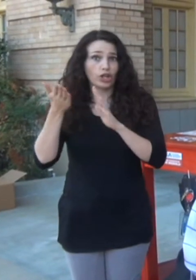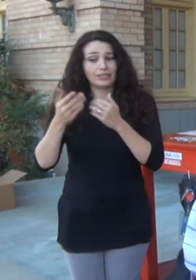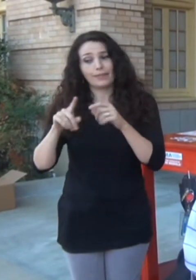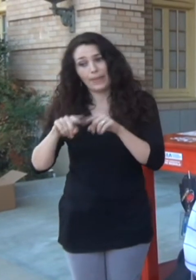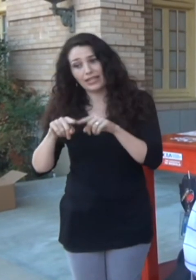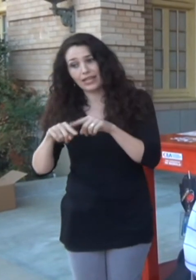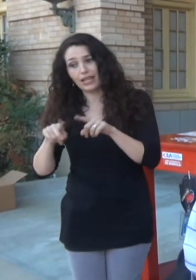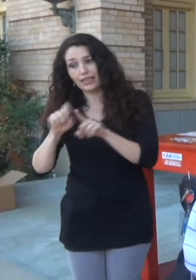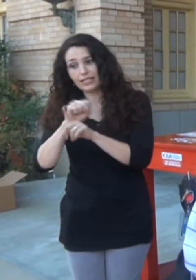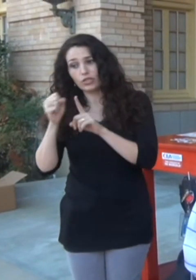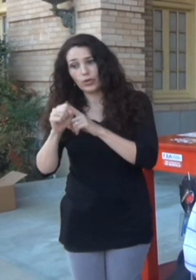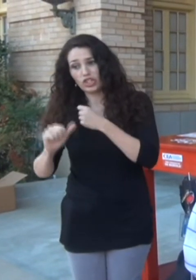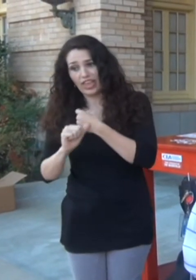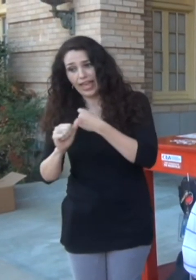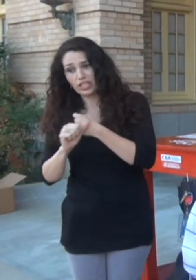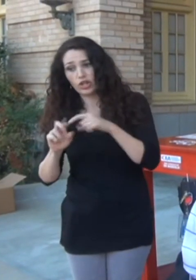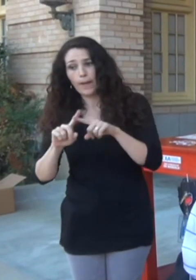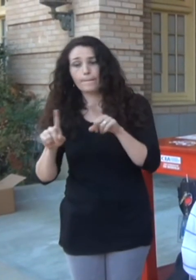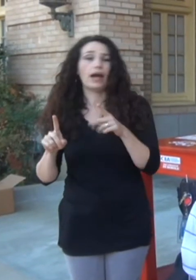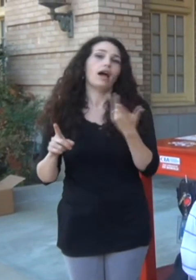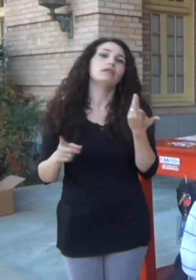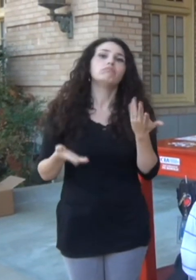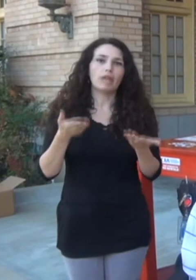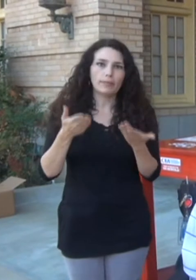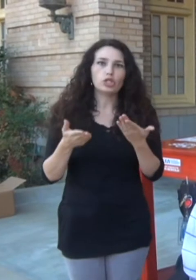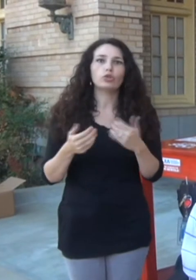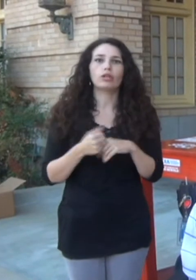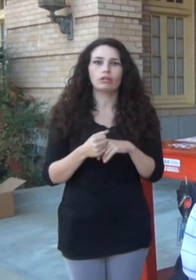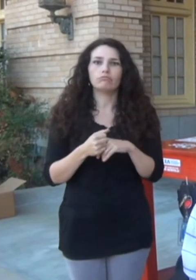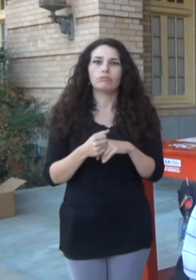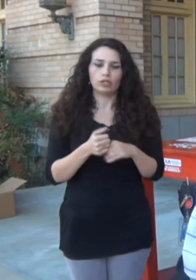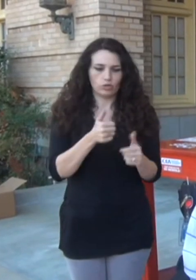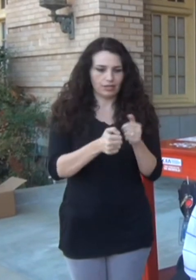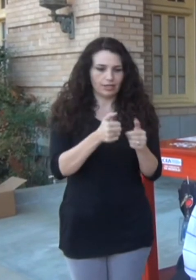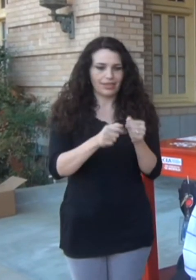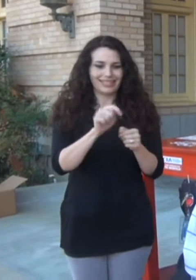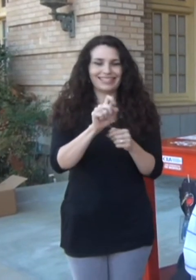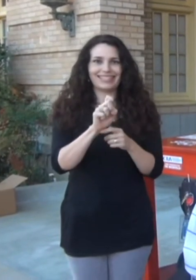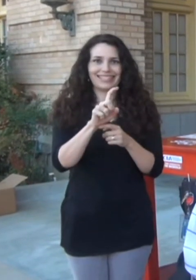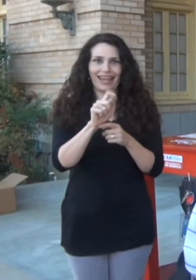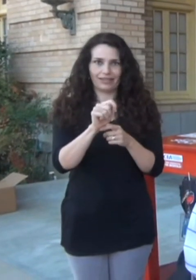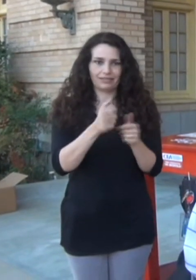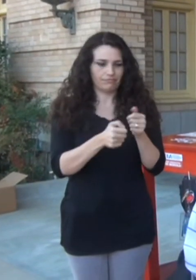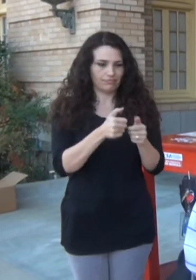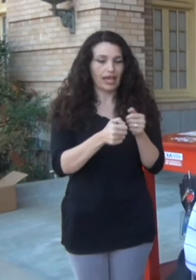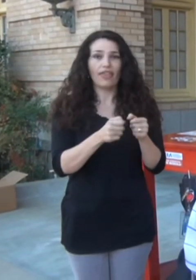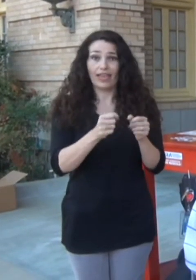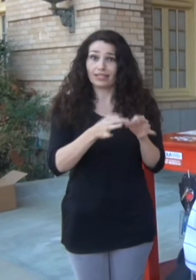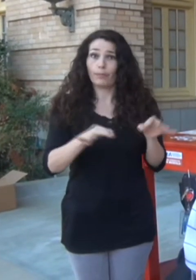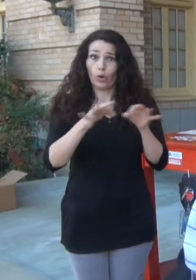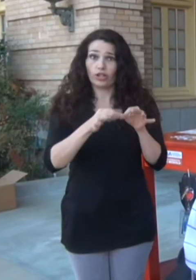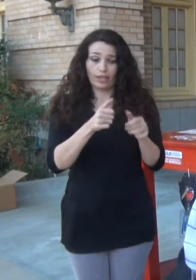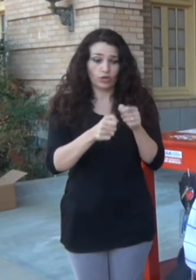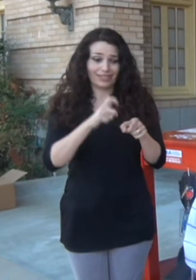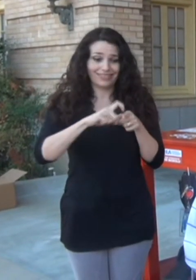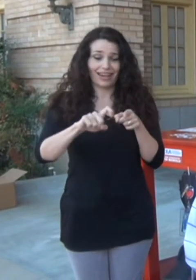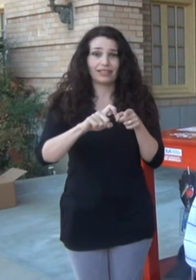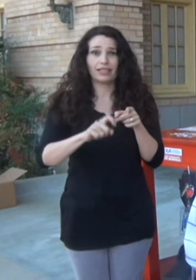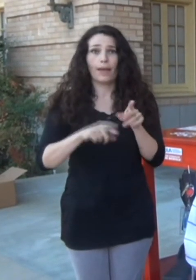you may be able to use the feature to do text messaging. And that's very important that you be able to send text messages to individuals. When I've been in